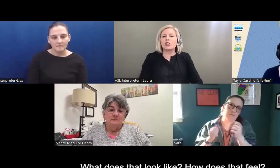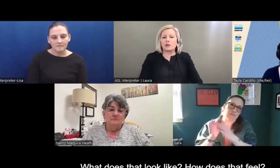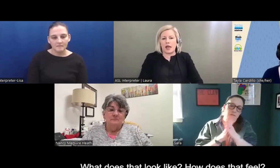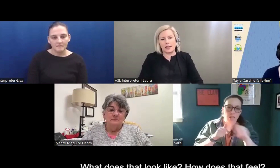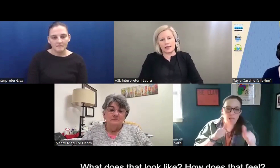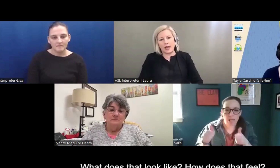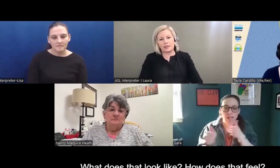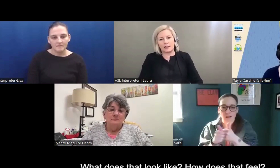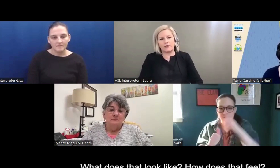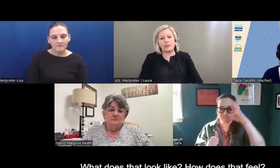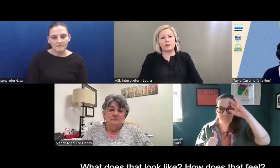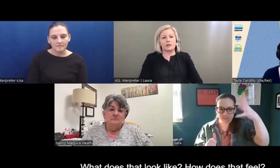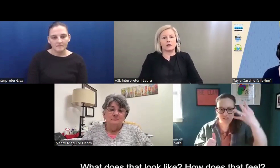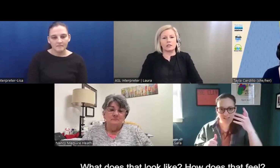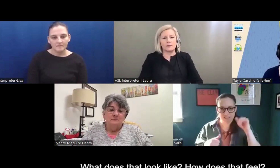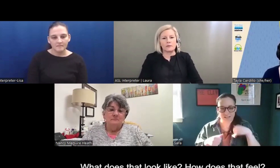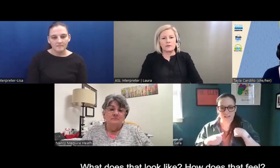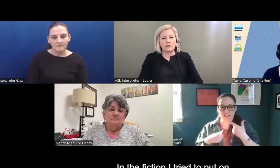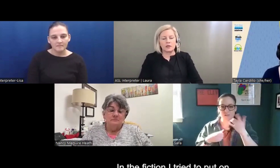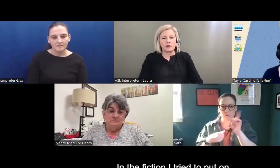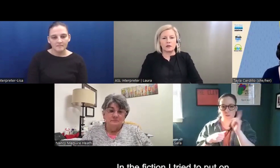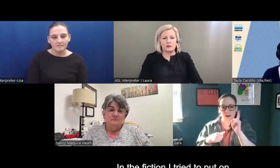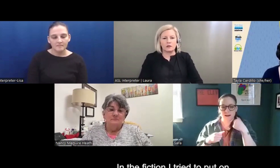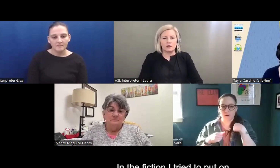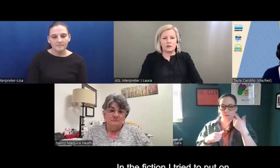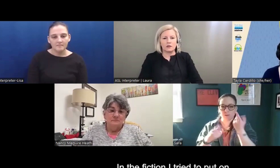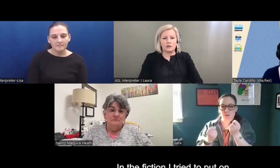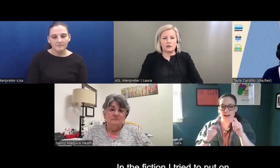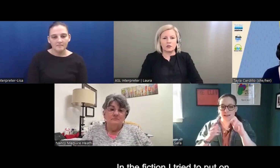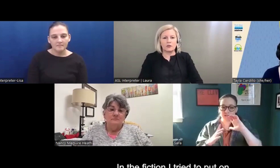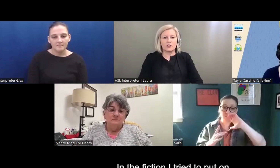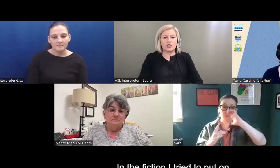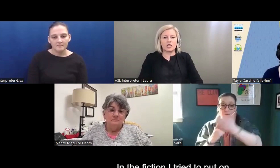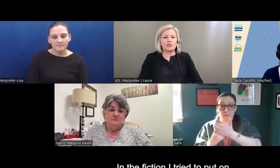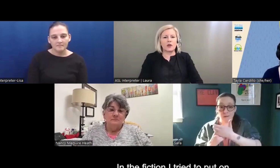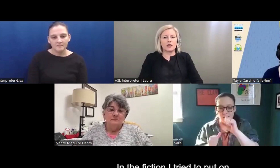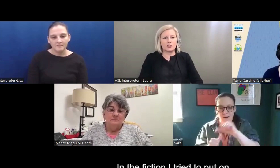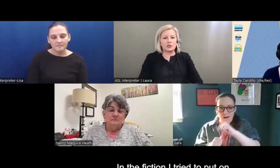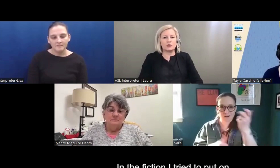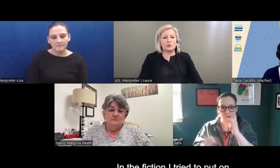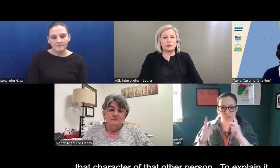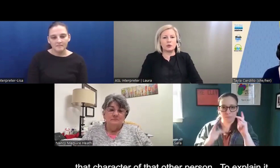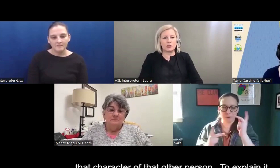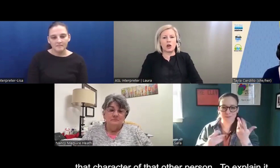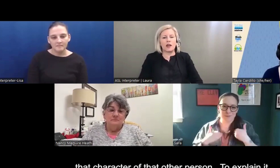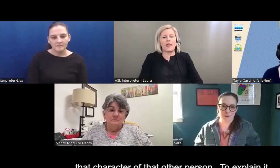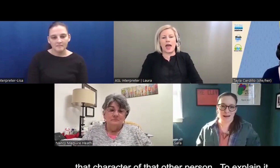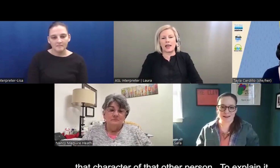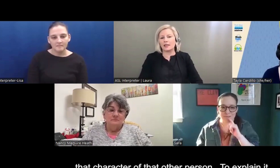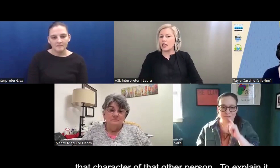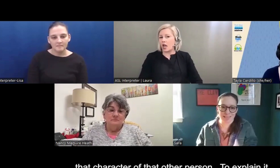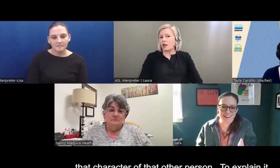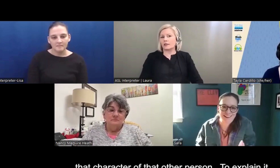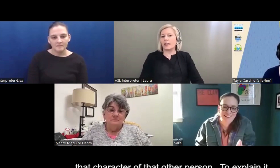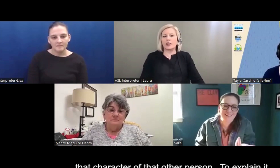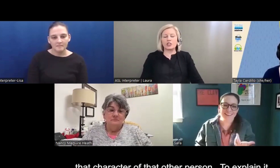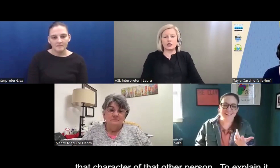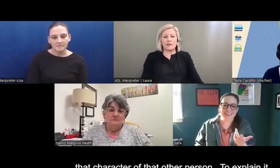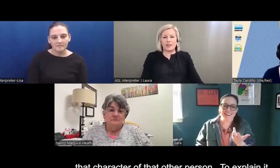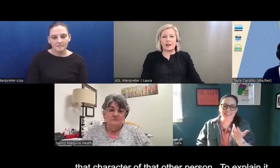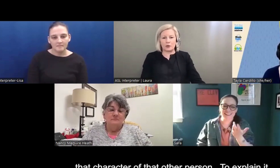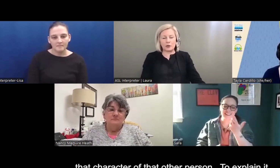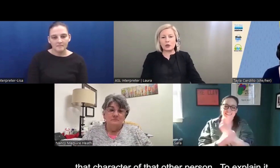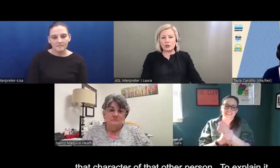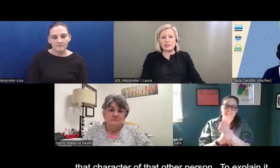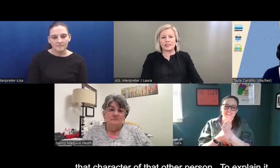what does that look like and how does that feel? And so with fiction, I tried to put on that character